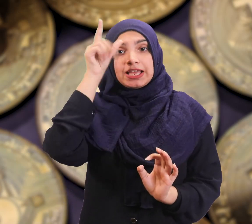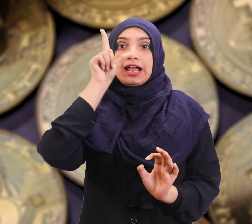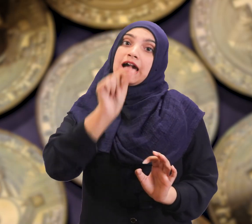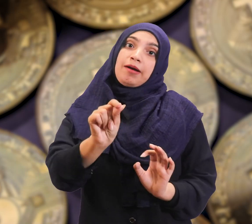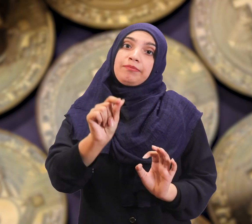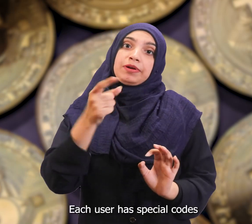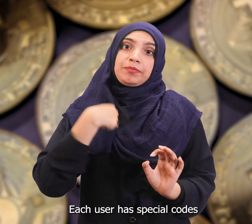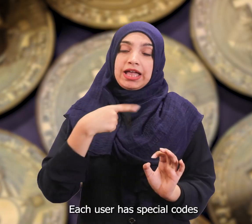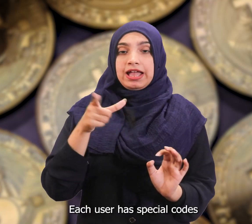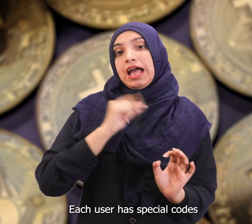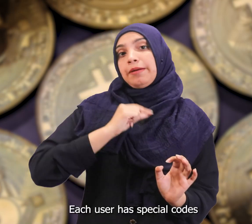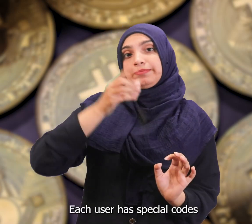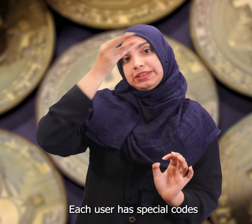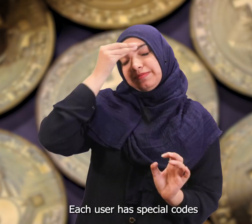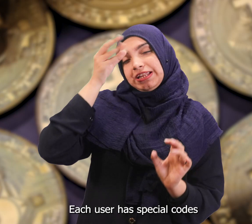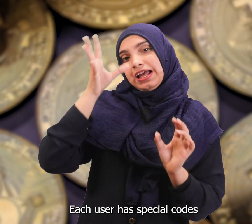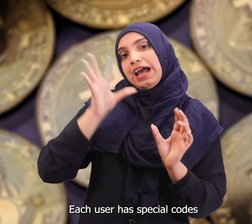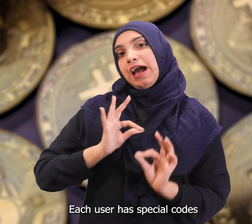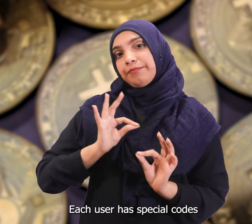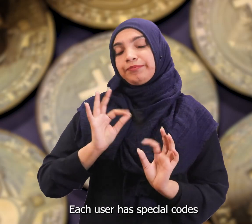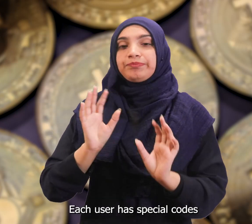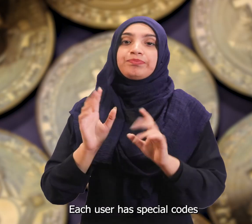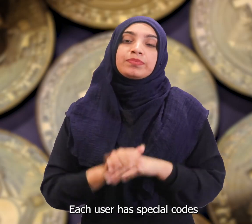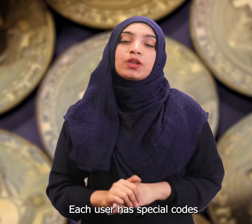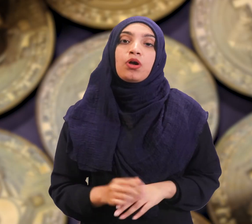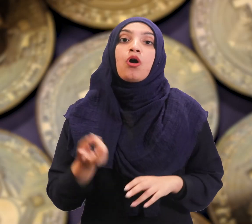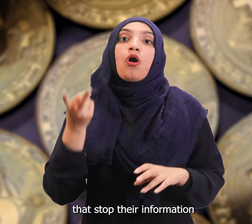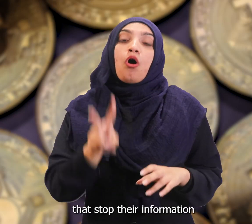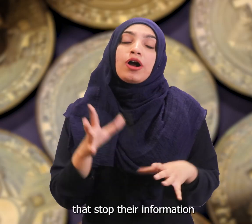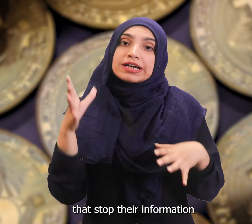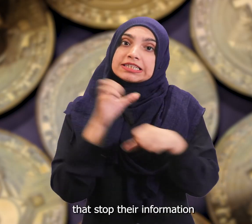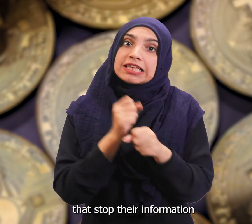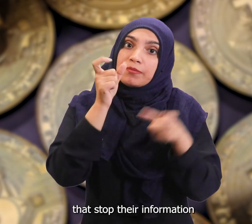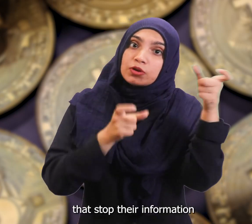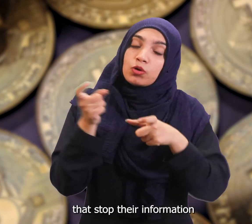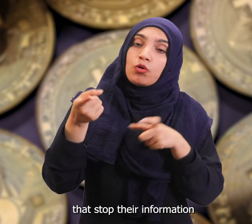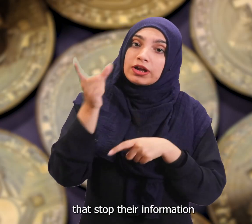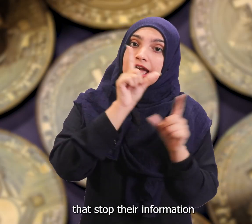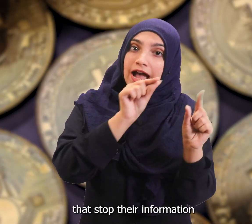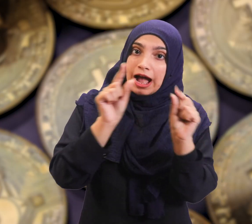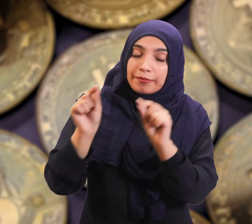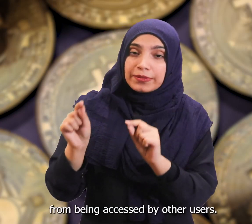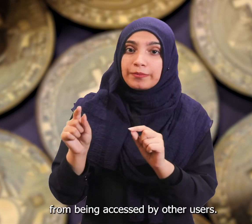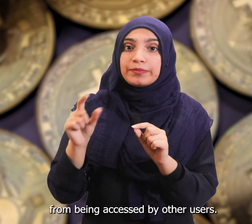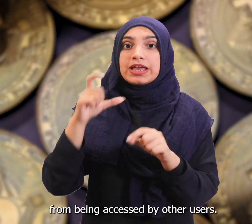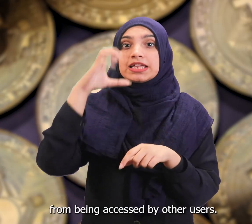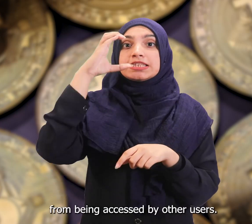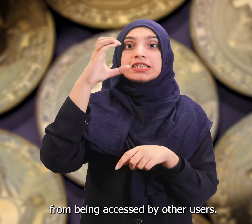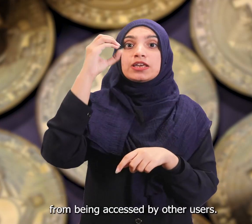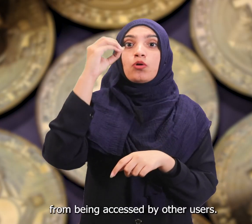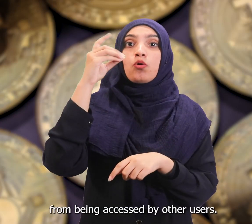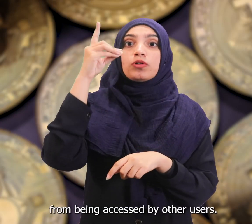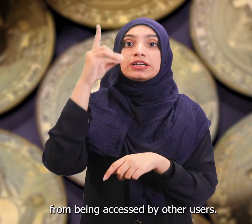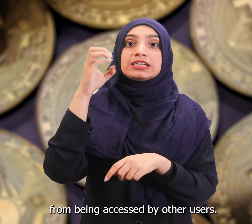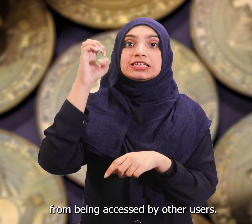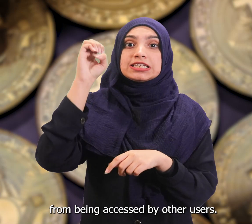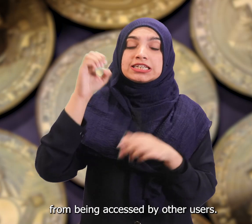Each user has special codes that stop their information from being accessed by other